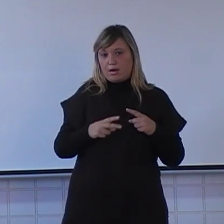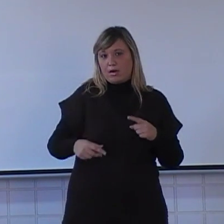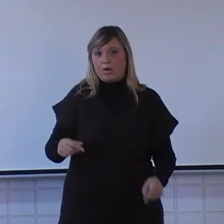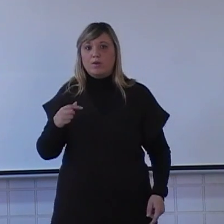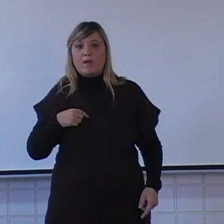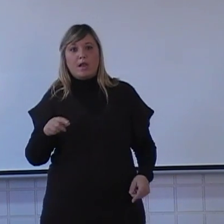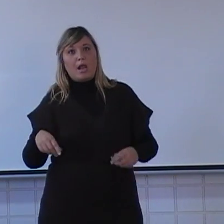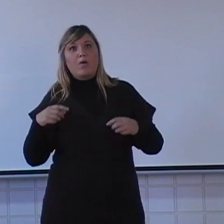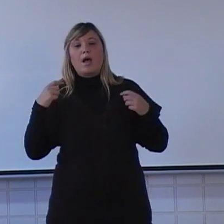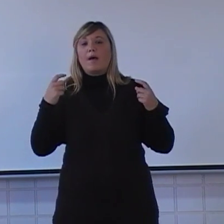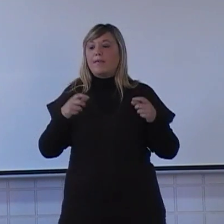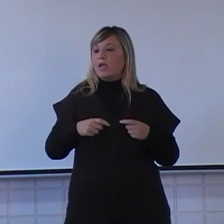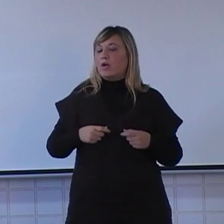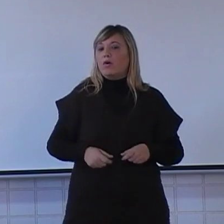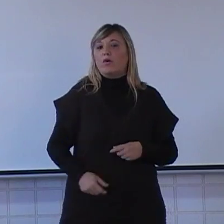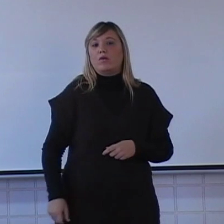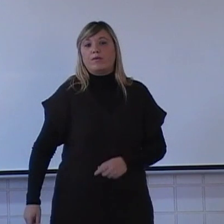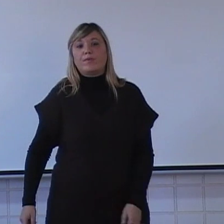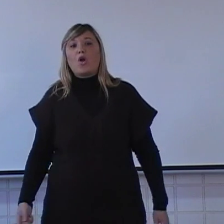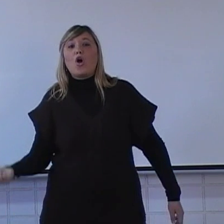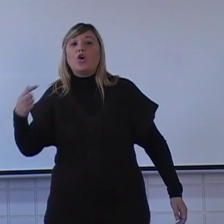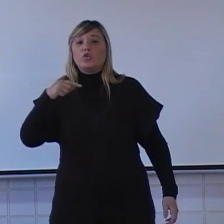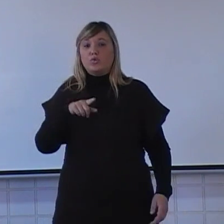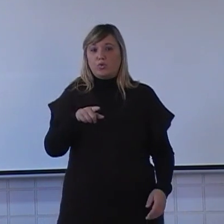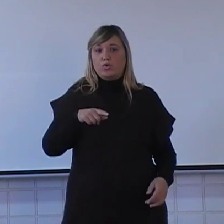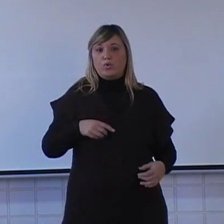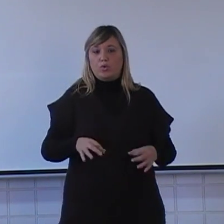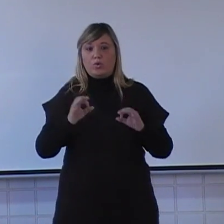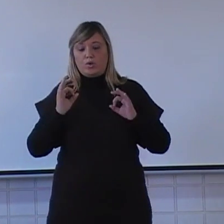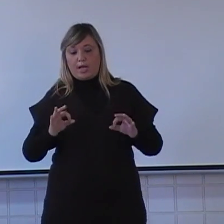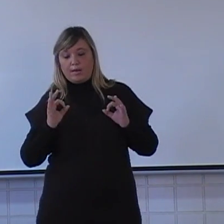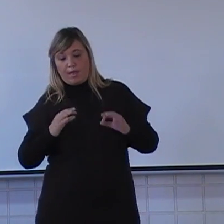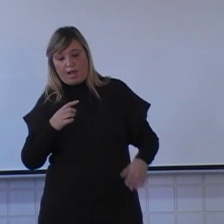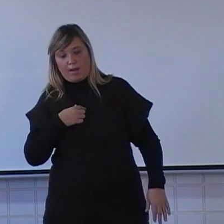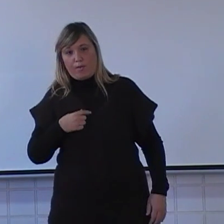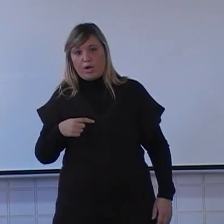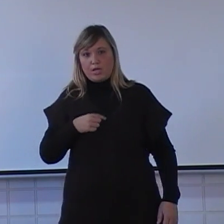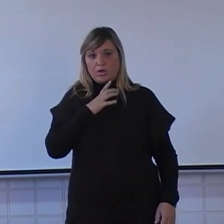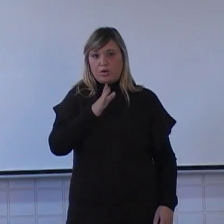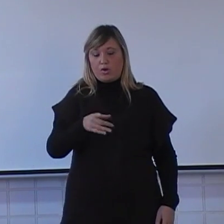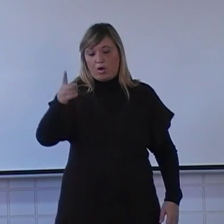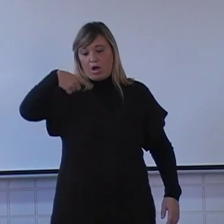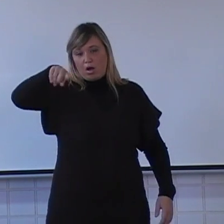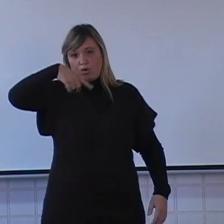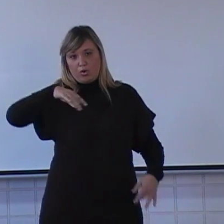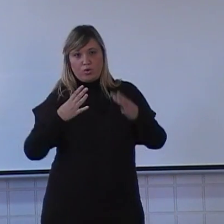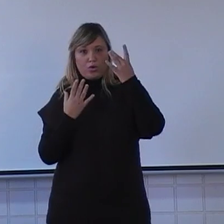how do see a friend? I want you to the world, and I to